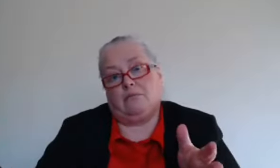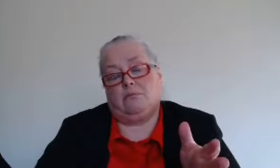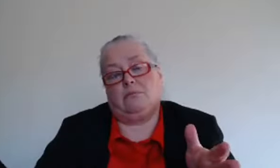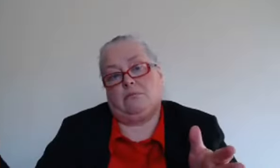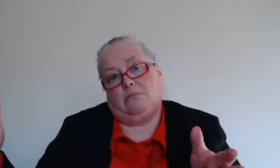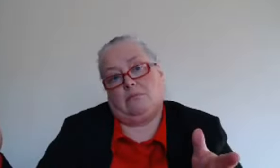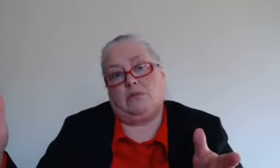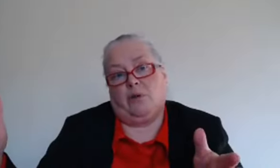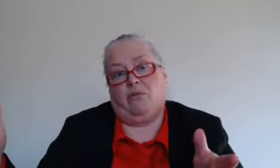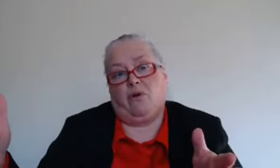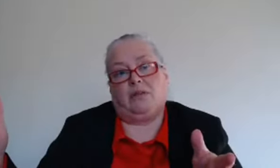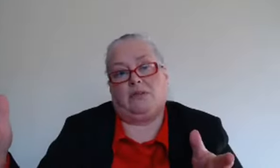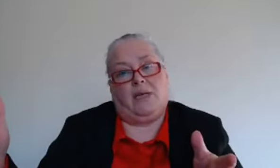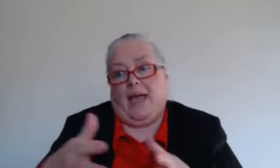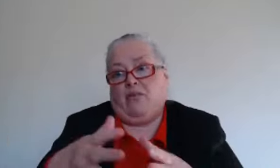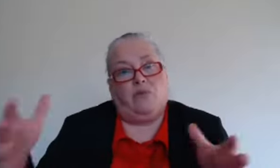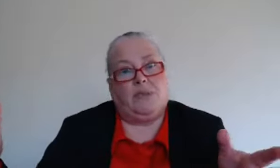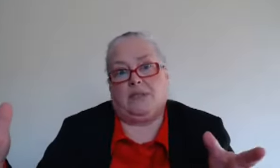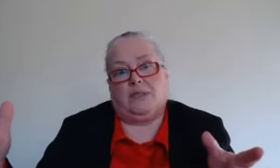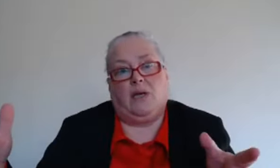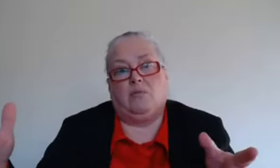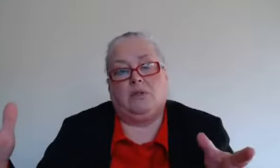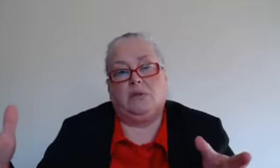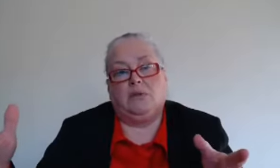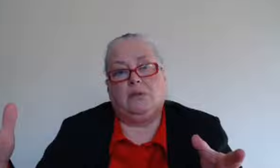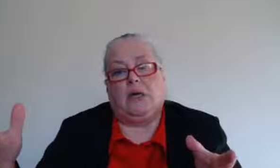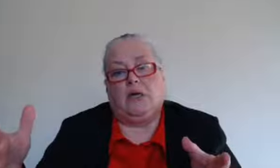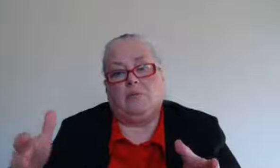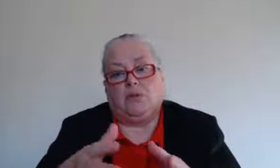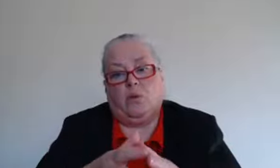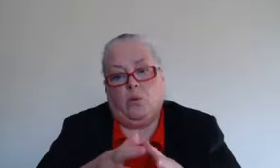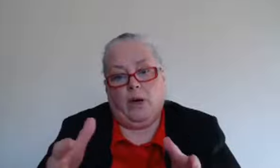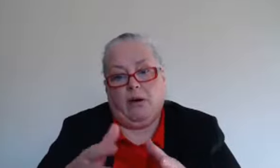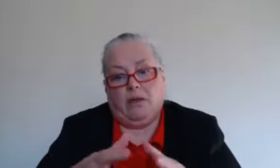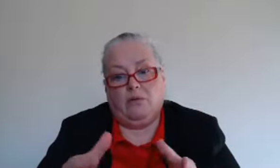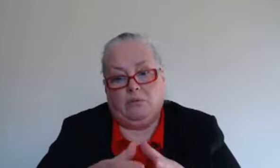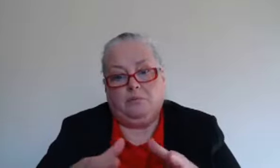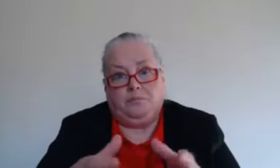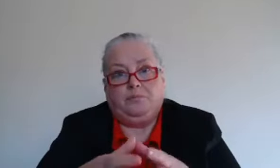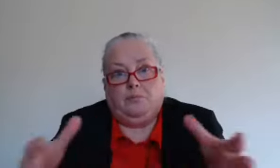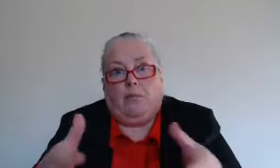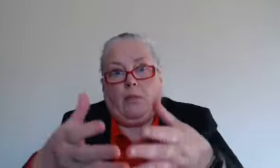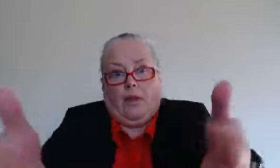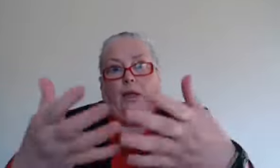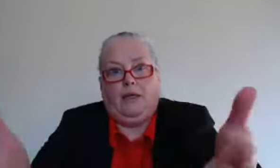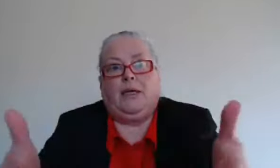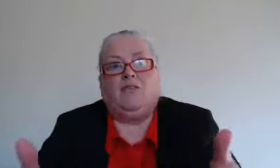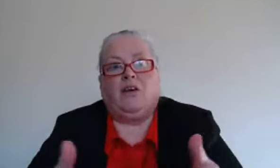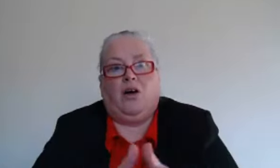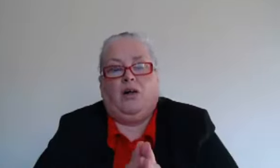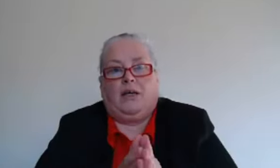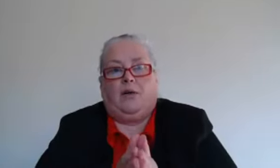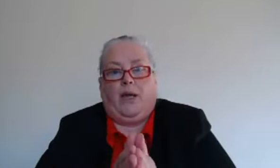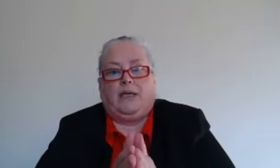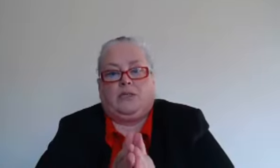24 hours in a day everybody's the same so where are you giving all that away to